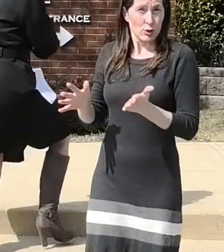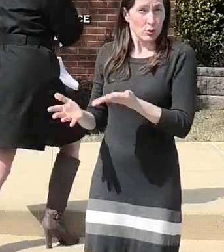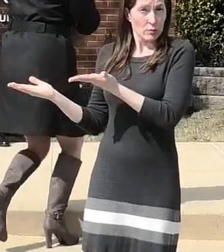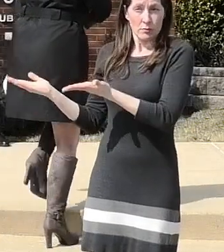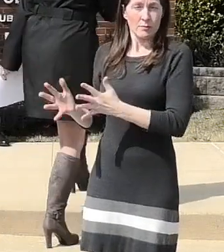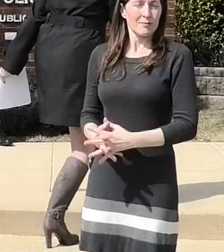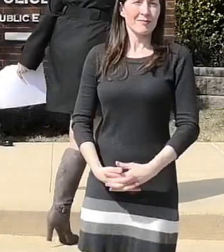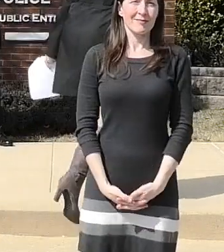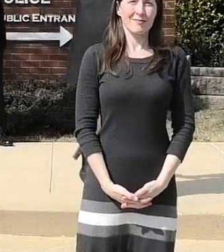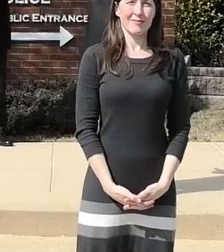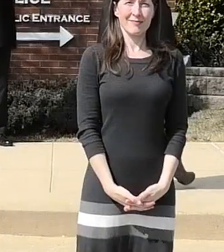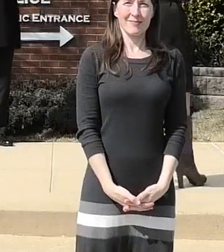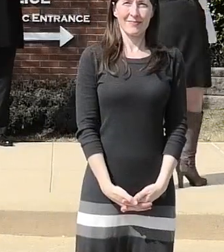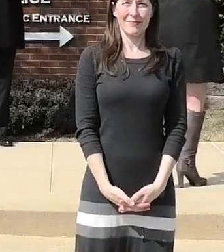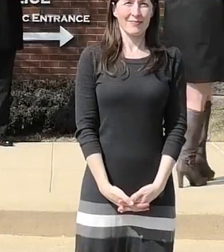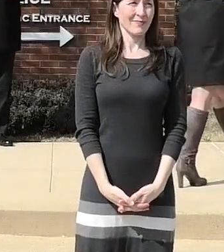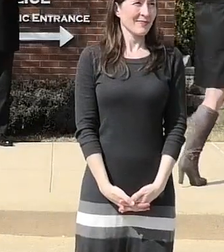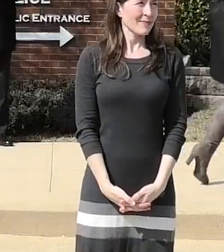investigators uh